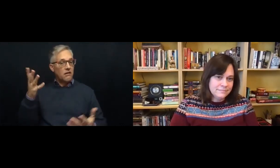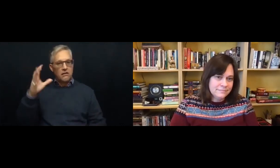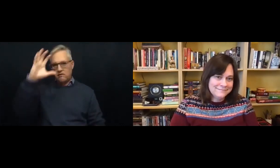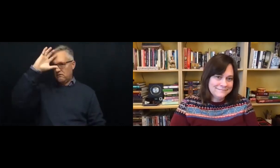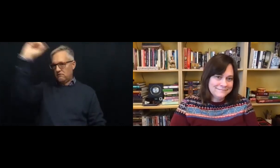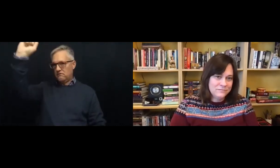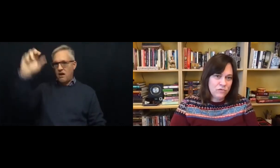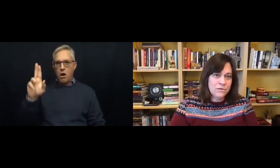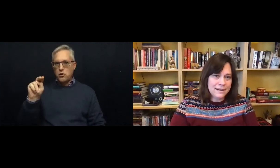For real.